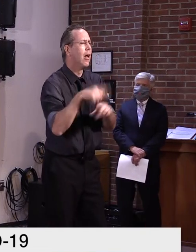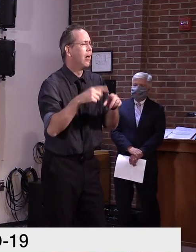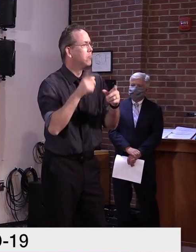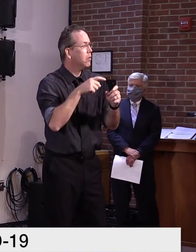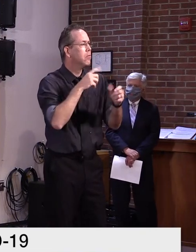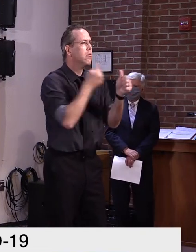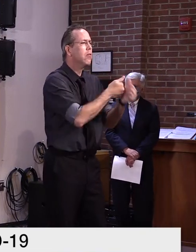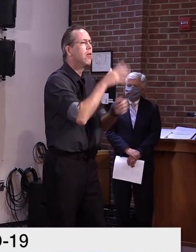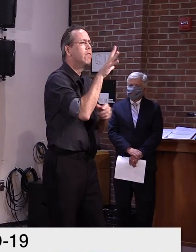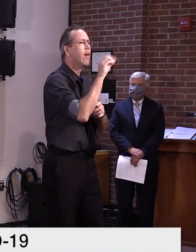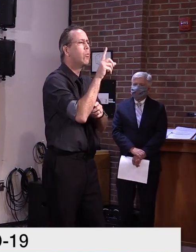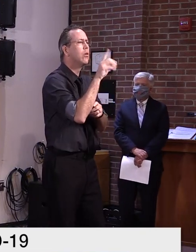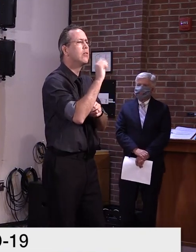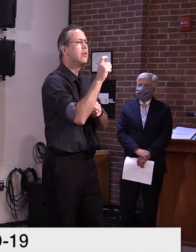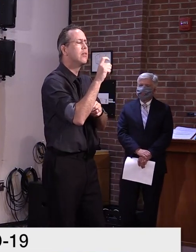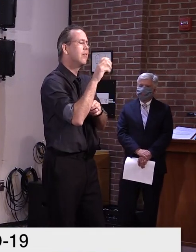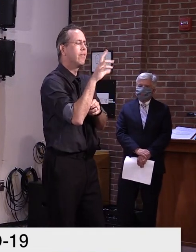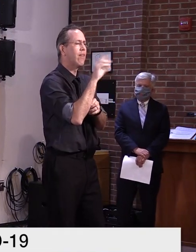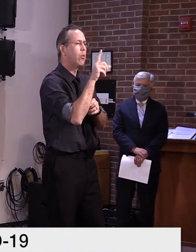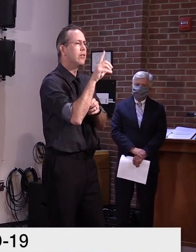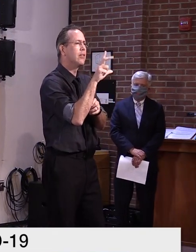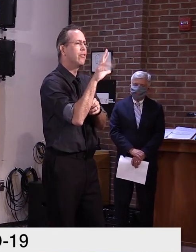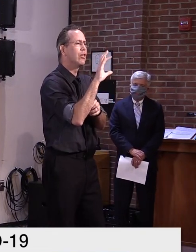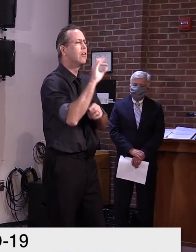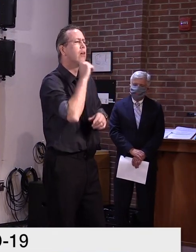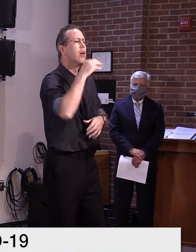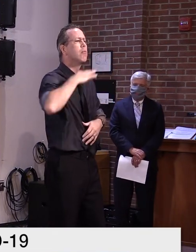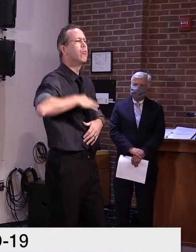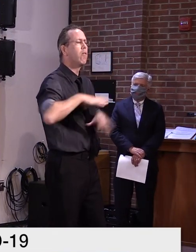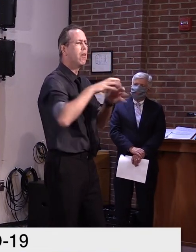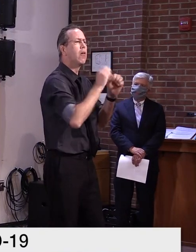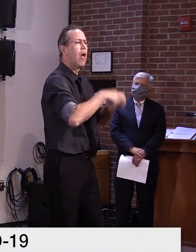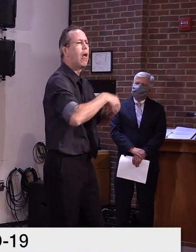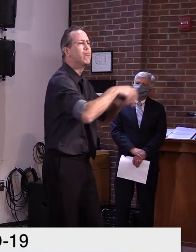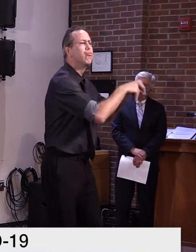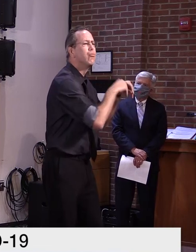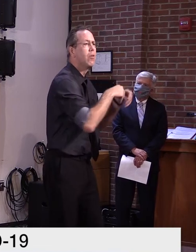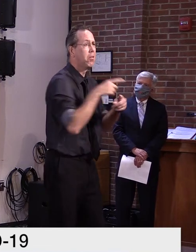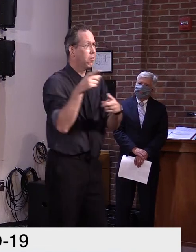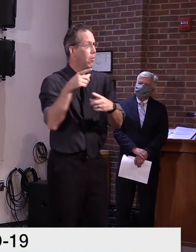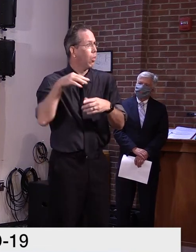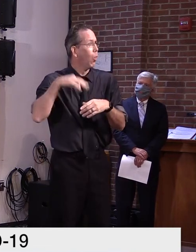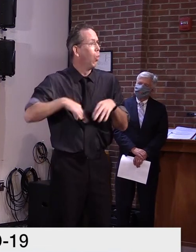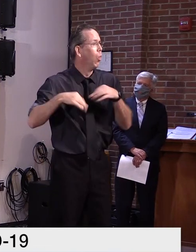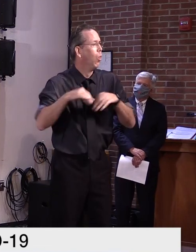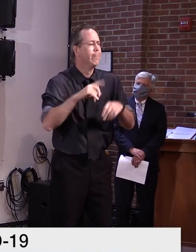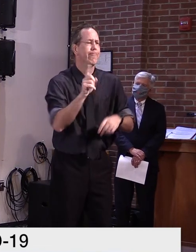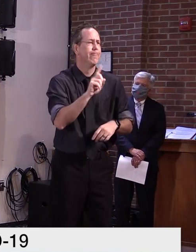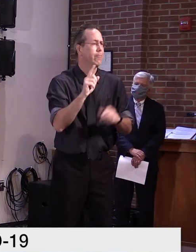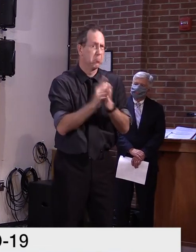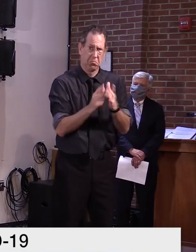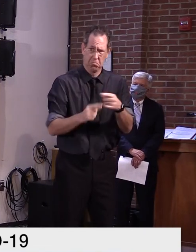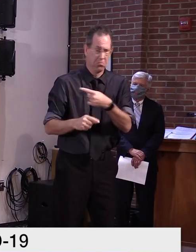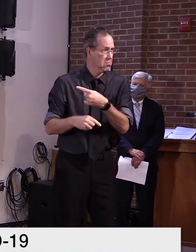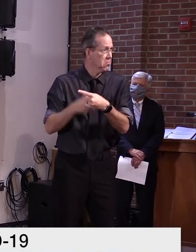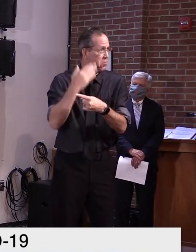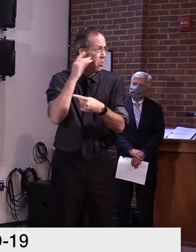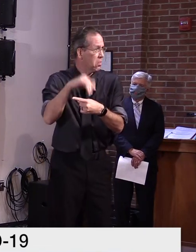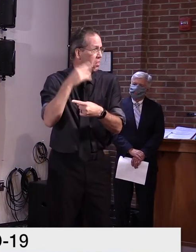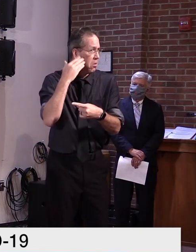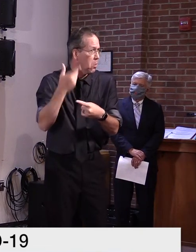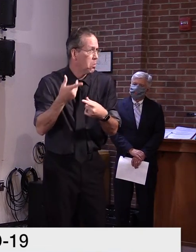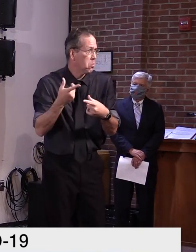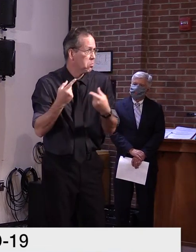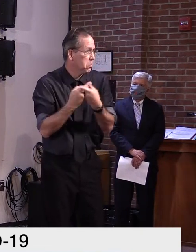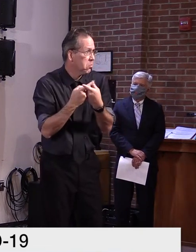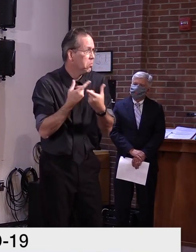That's the first I've heard of it, and I am certainly unqualified to speak on the state's gambling laws. I have not read them in probably two